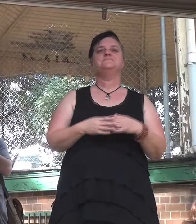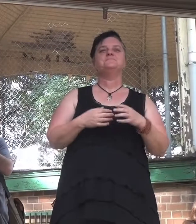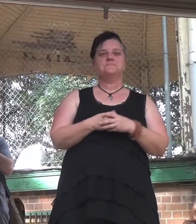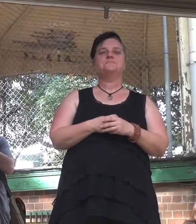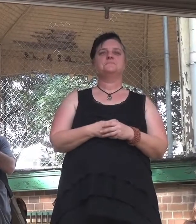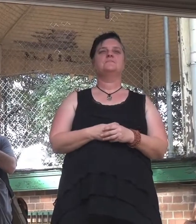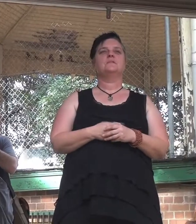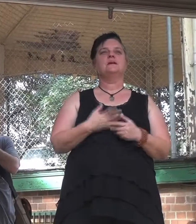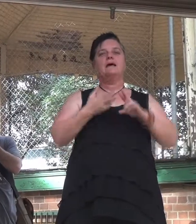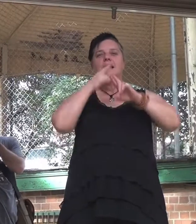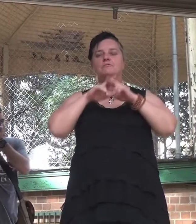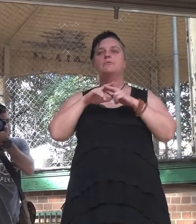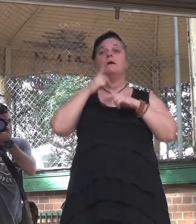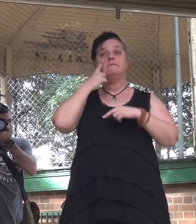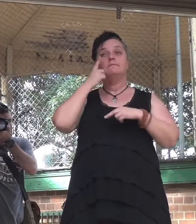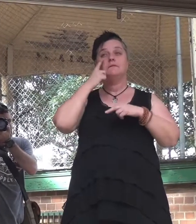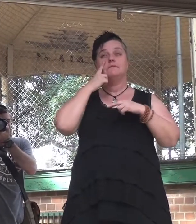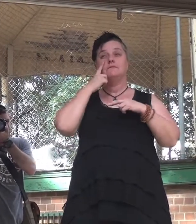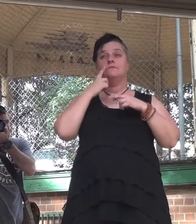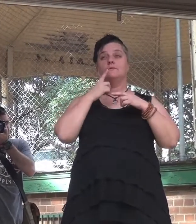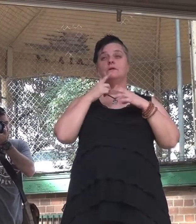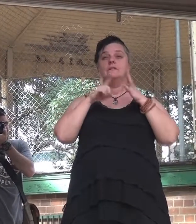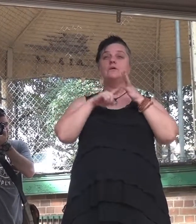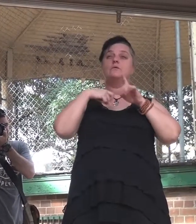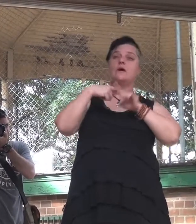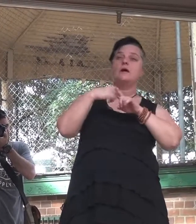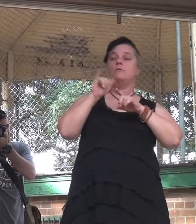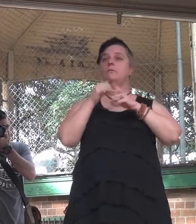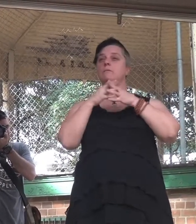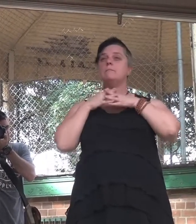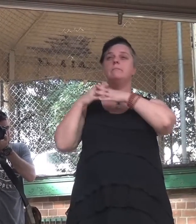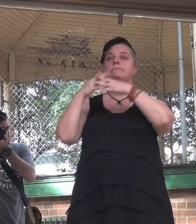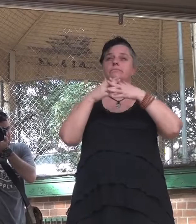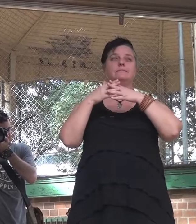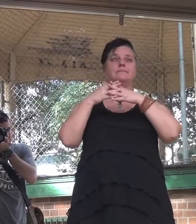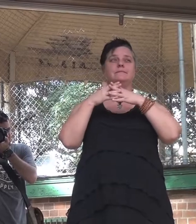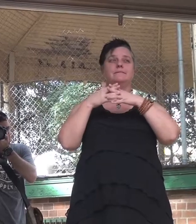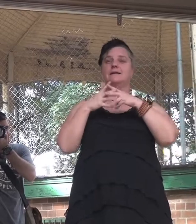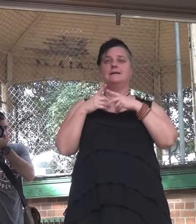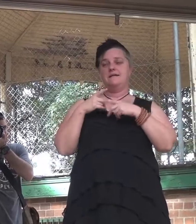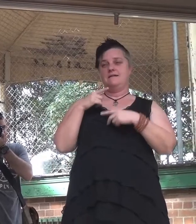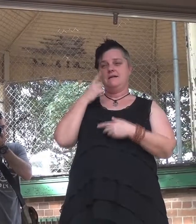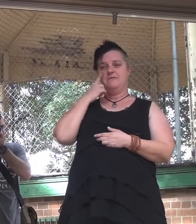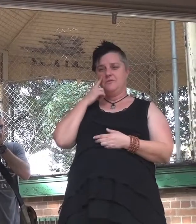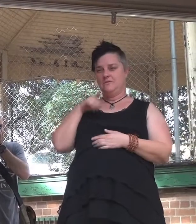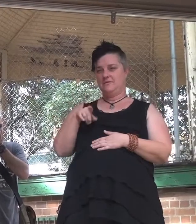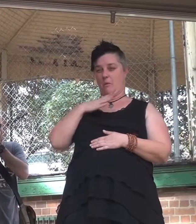the US and the UK in terms of equality and inequality will find that's exactly the opposite of what we want.